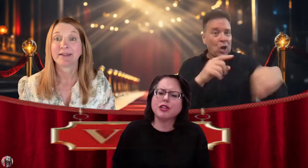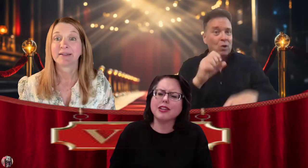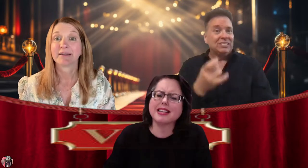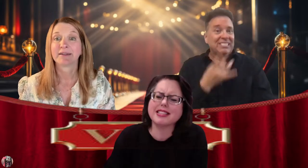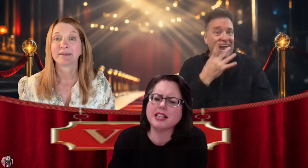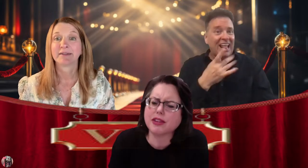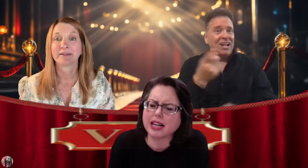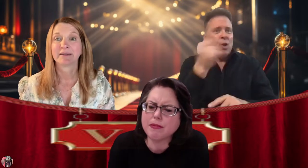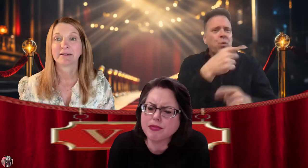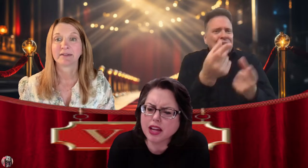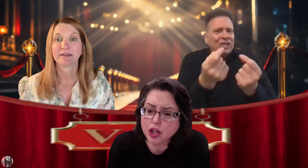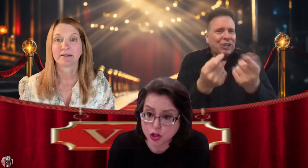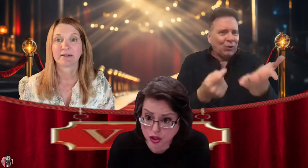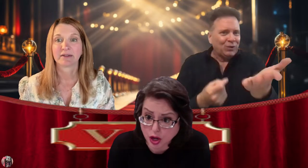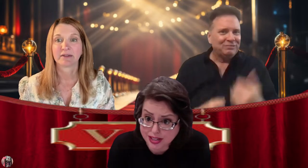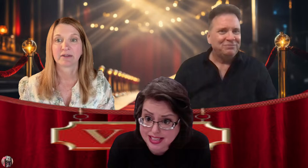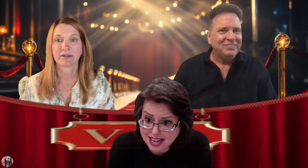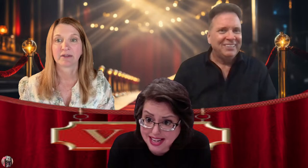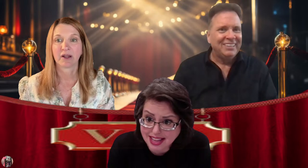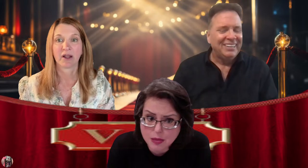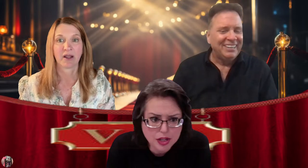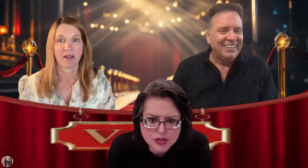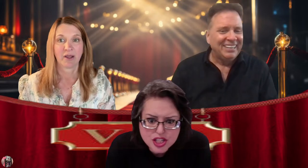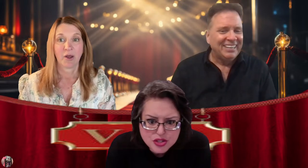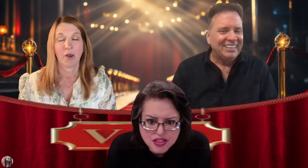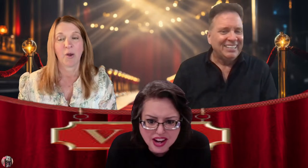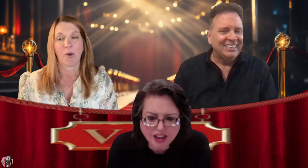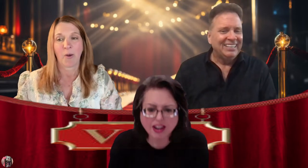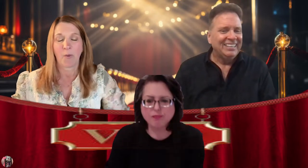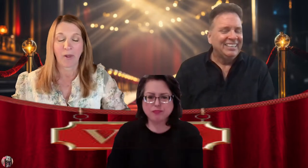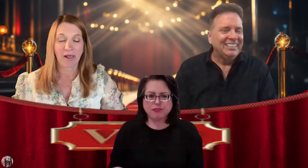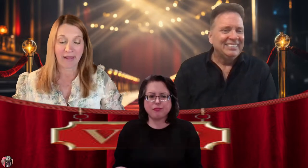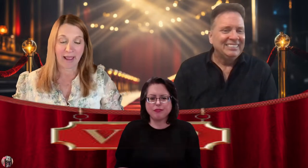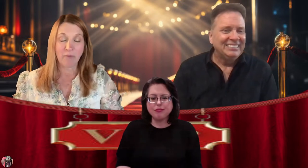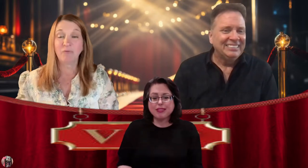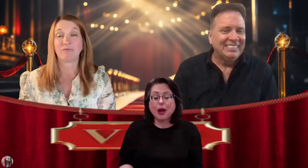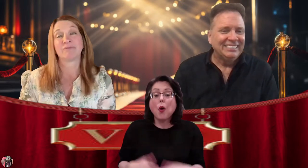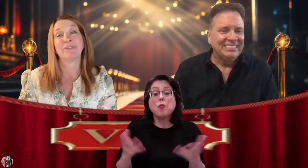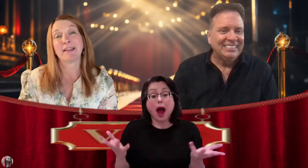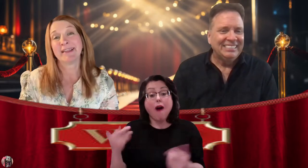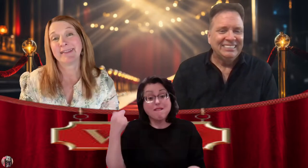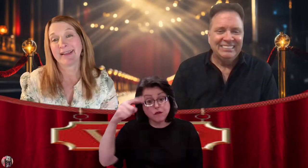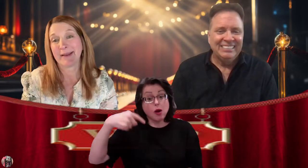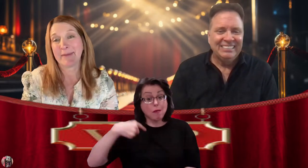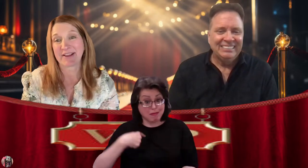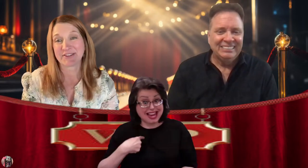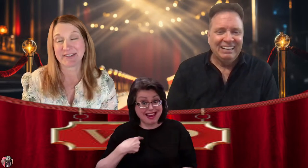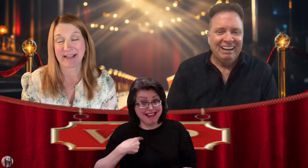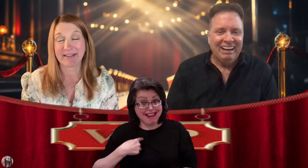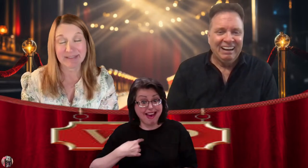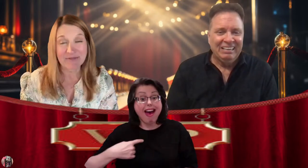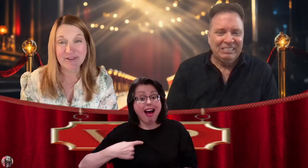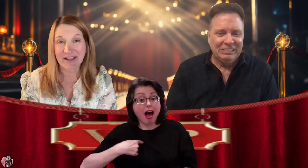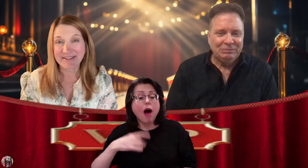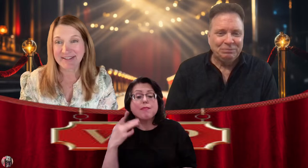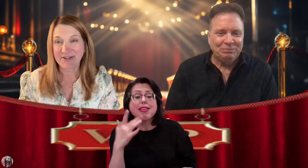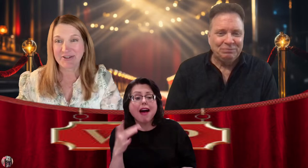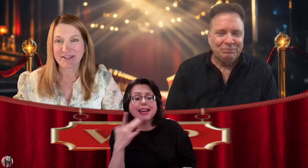curious, Hillary, you're going to Sign Light. What are you going to do there? Well, I'm lucky that I'm actually, I live in Los Angeles,